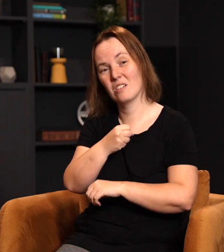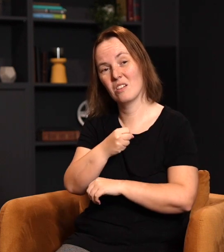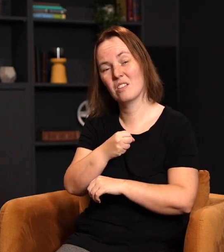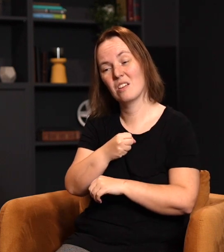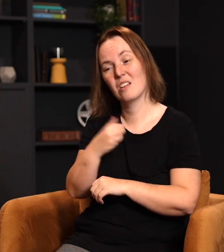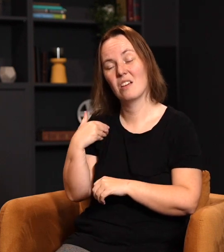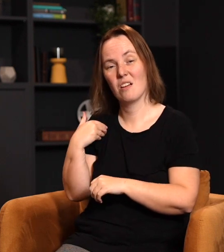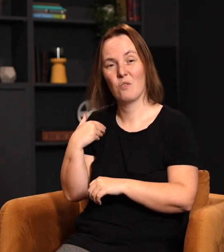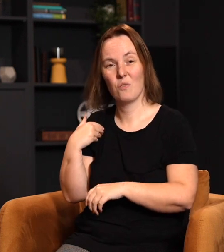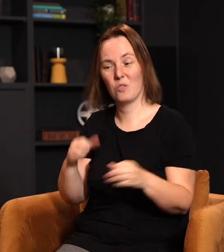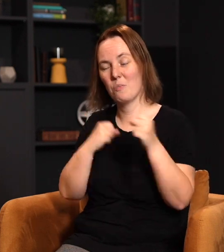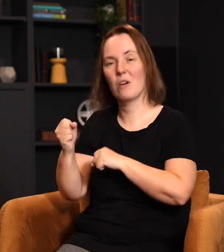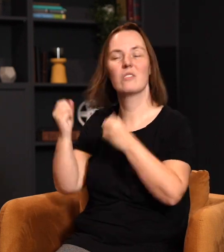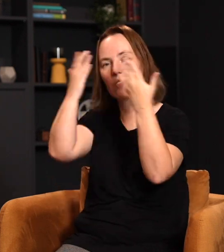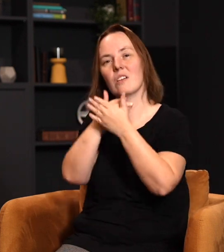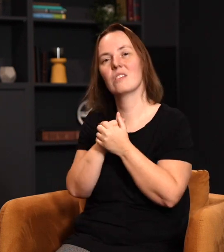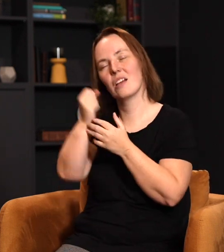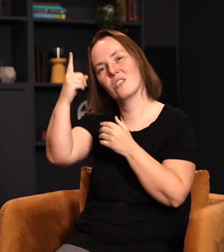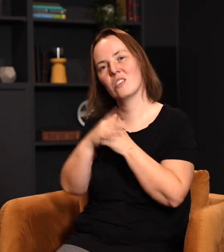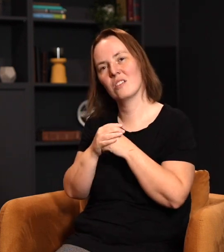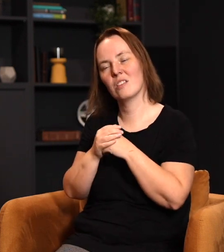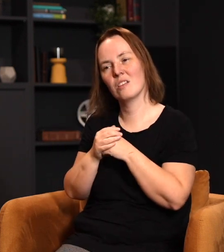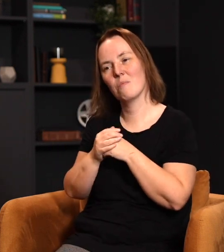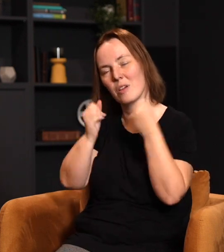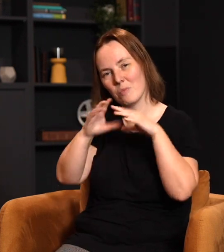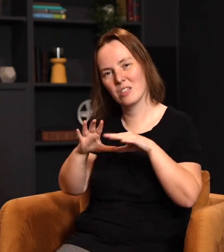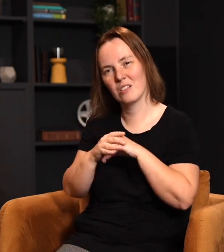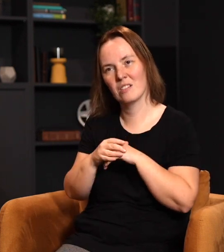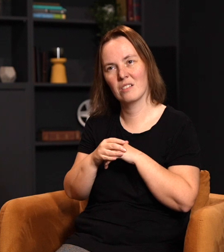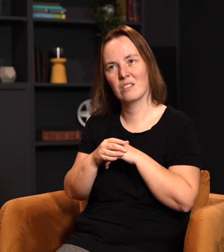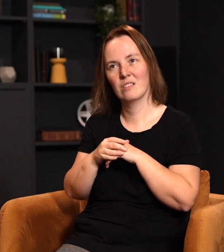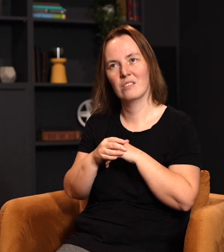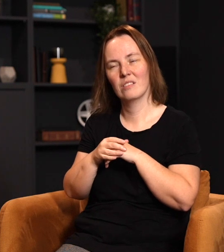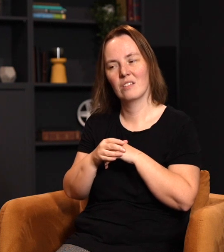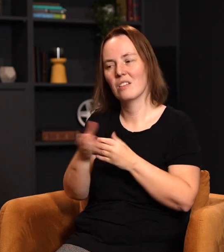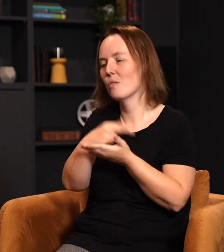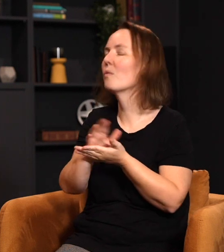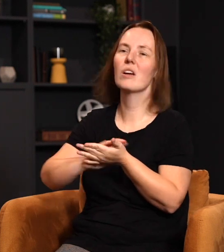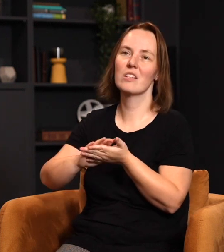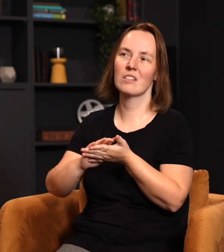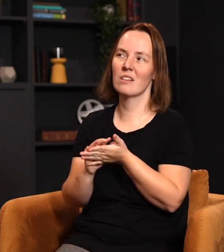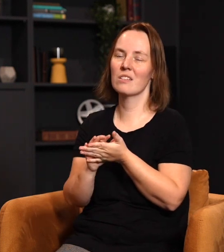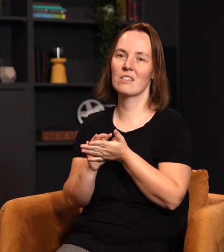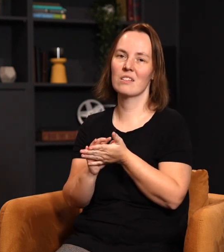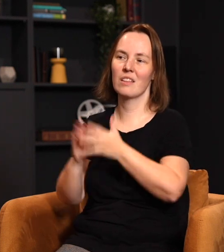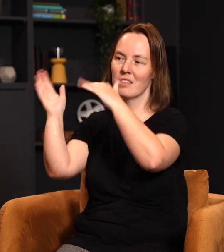have over the powers of darkness. They understood that by their blessing, that righteousness, the city is